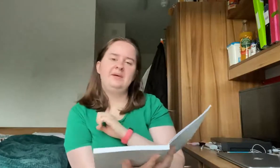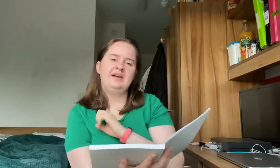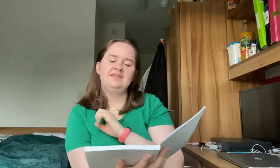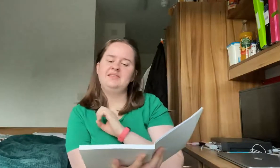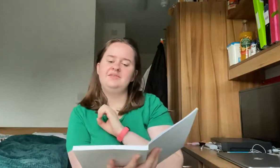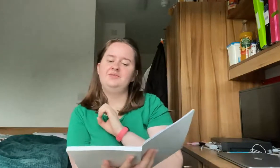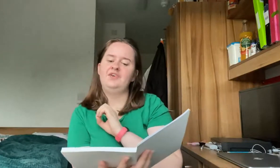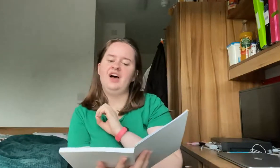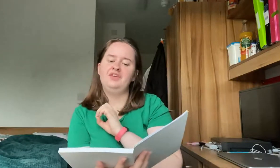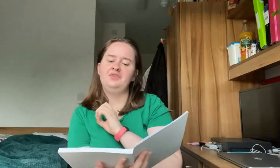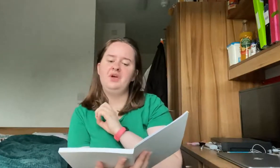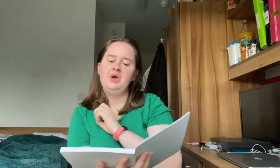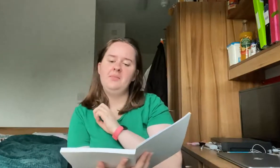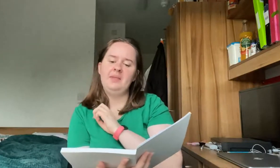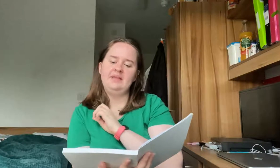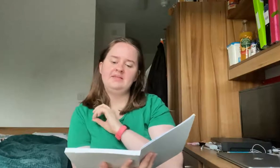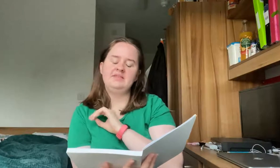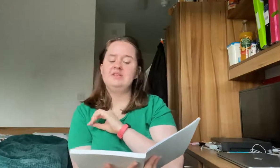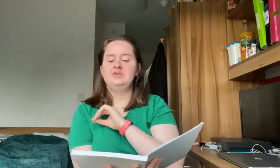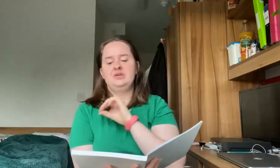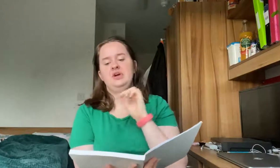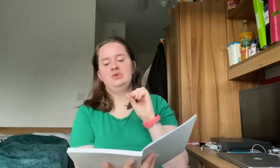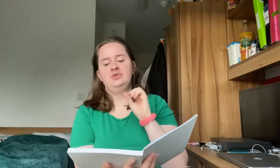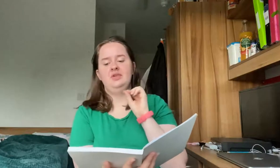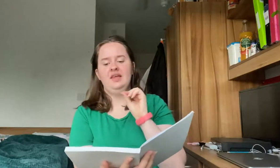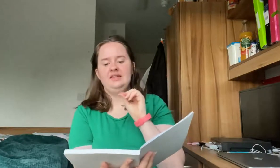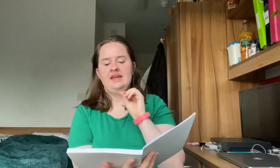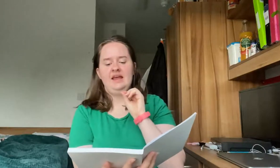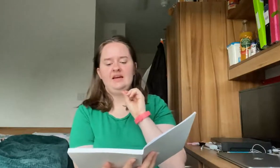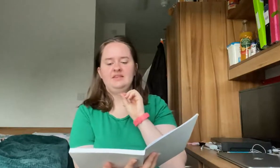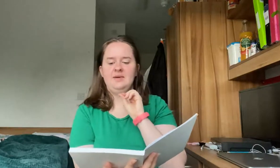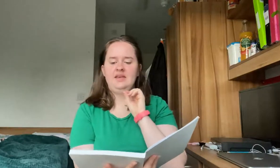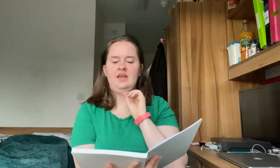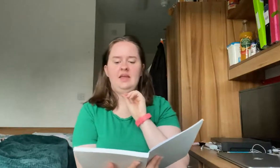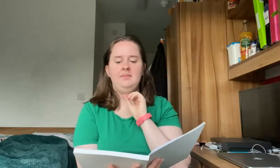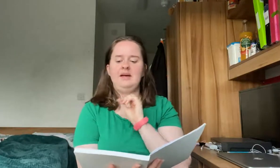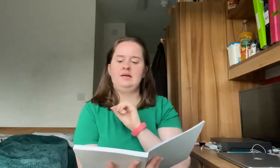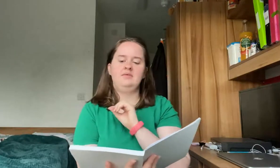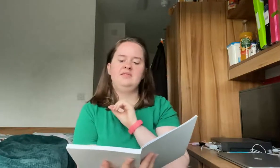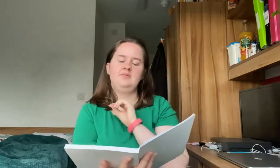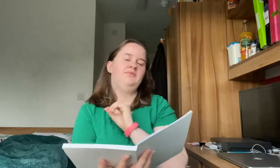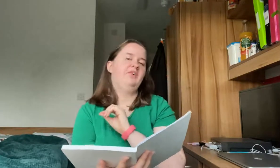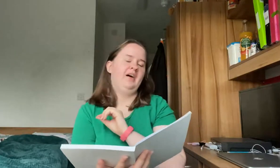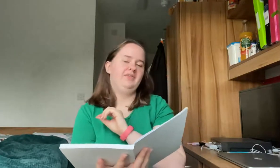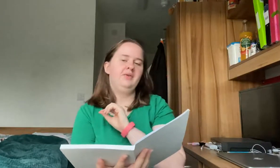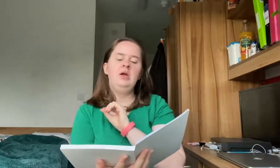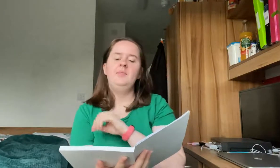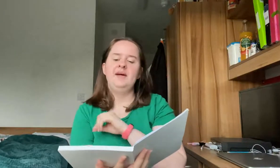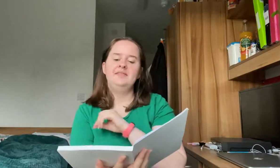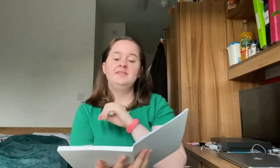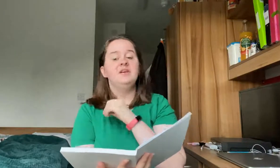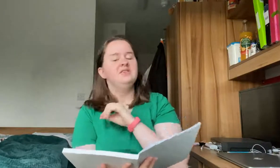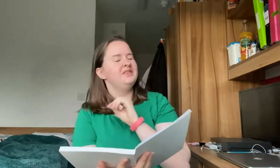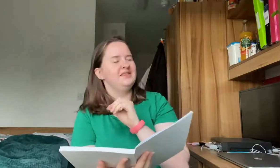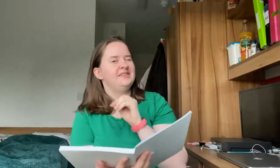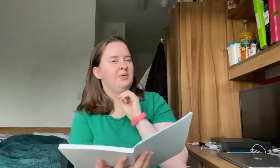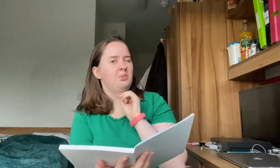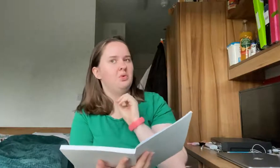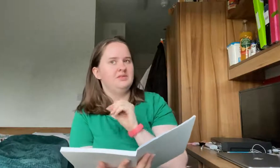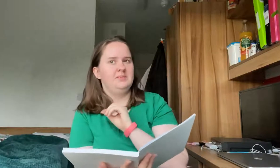.05 and so in total on that day I spent £8.05 so this day was a bit